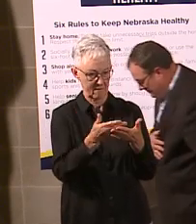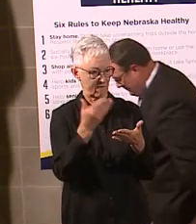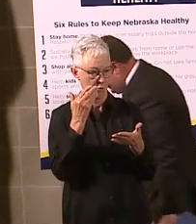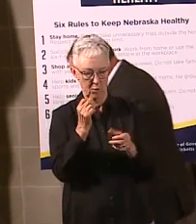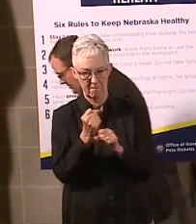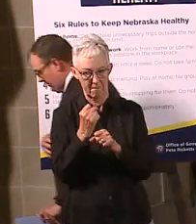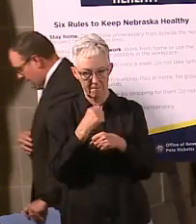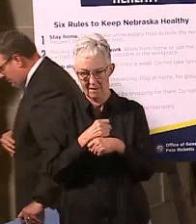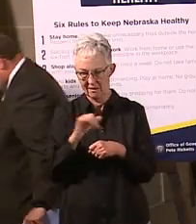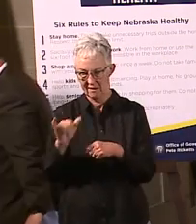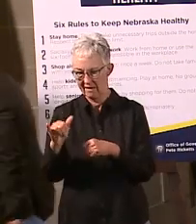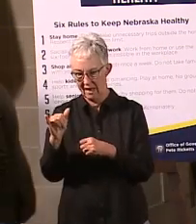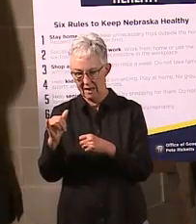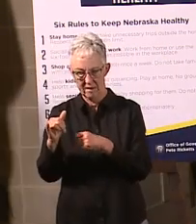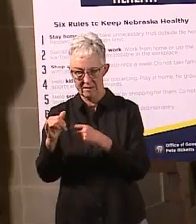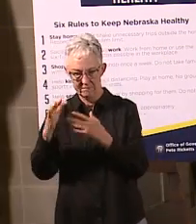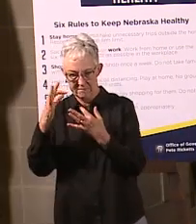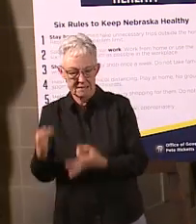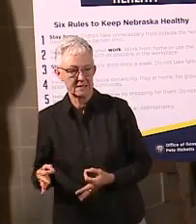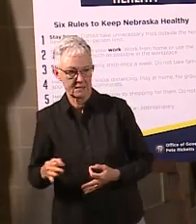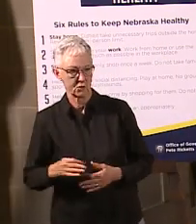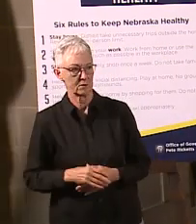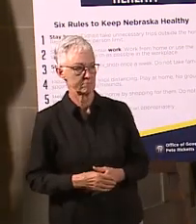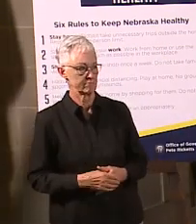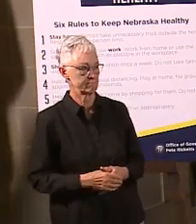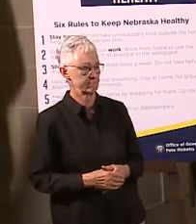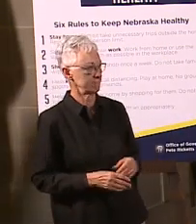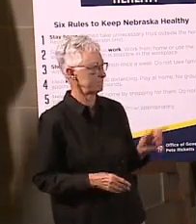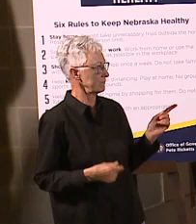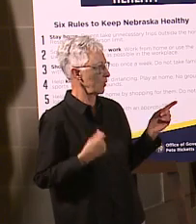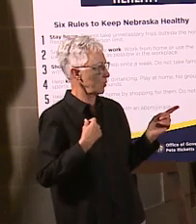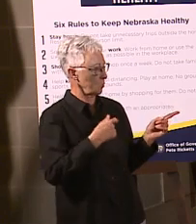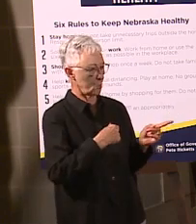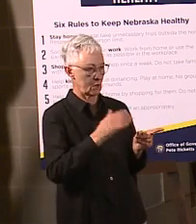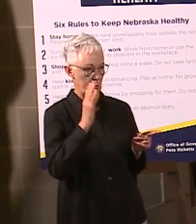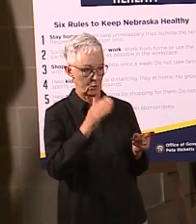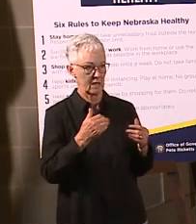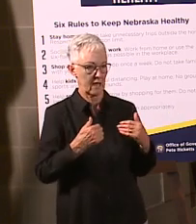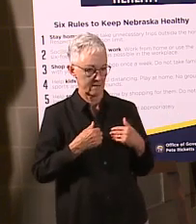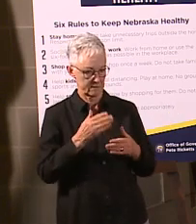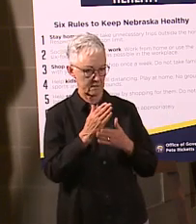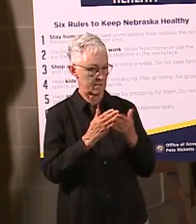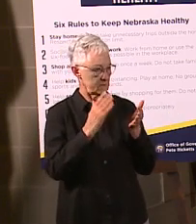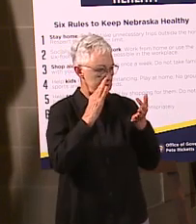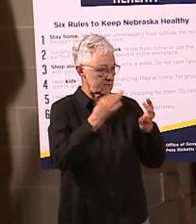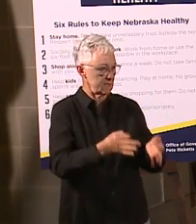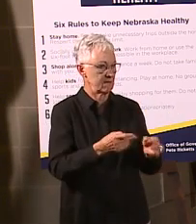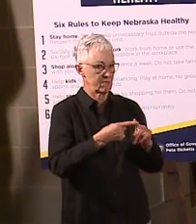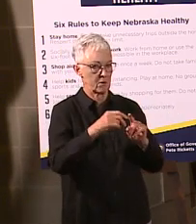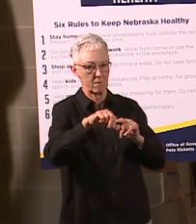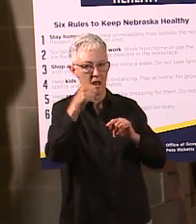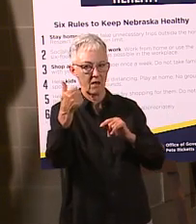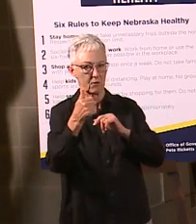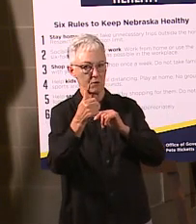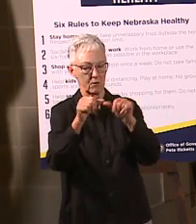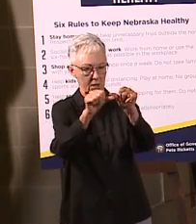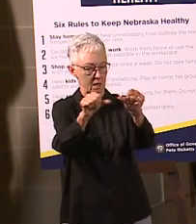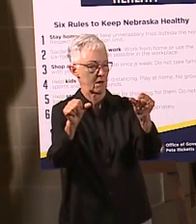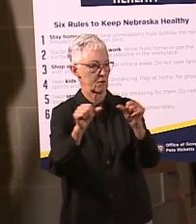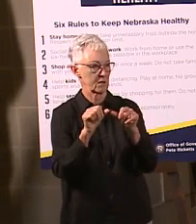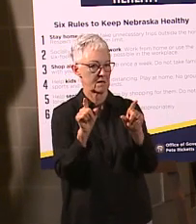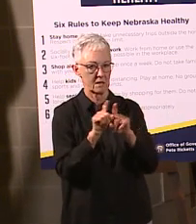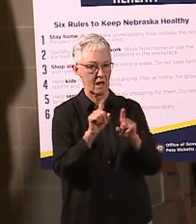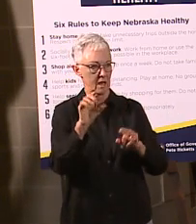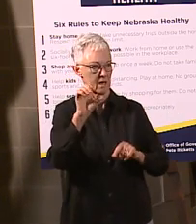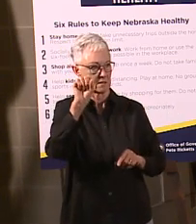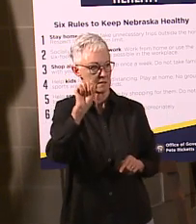Yeah, so, and I think one of the other things, too, is we'll have data from other places. I think in South Korea, people are going back to school, Sweden, so there's other places we'll get some